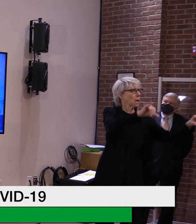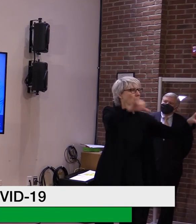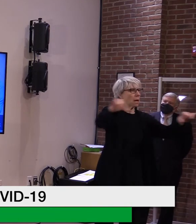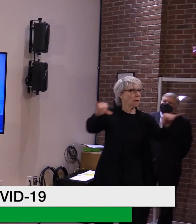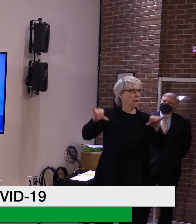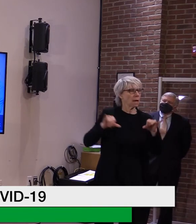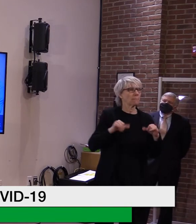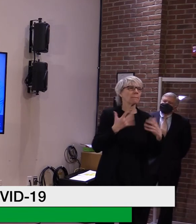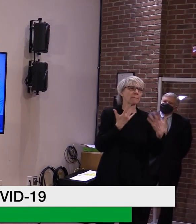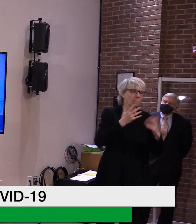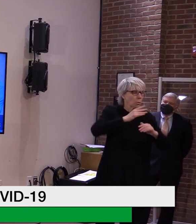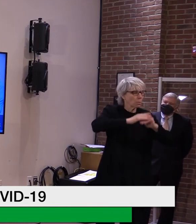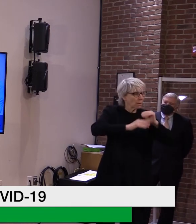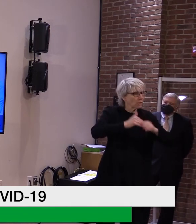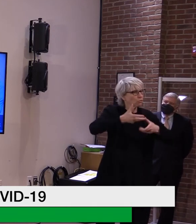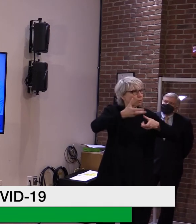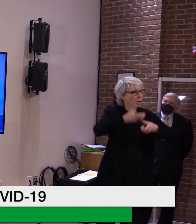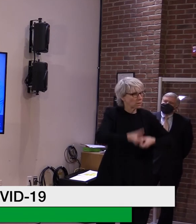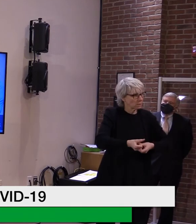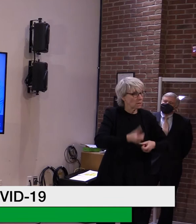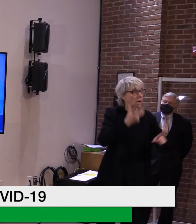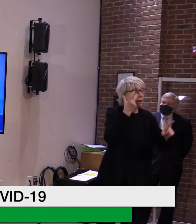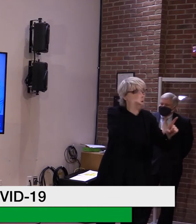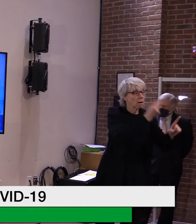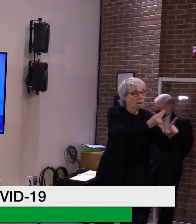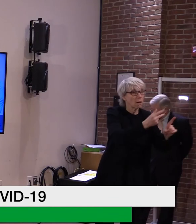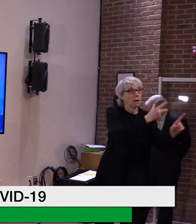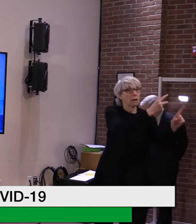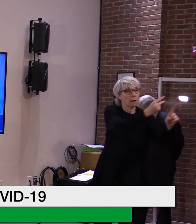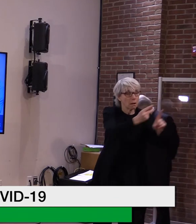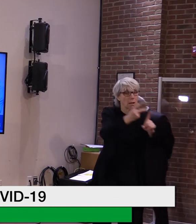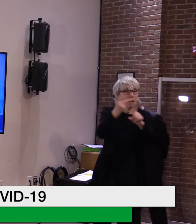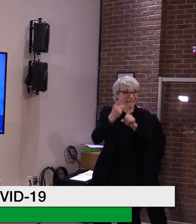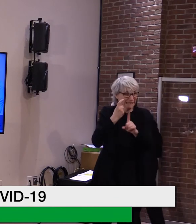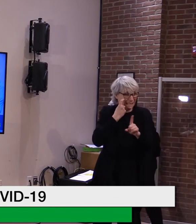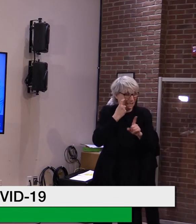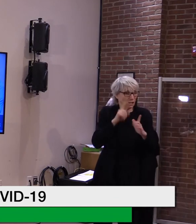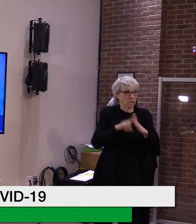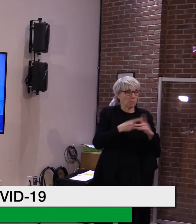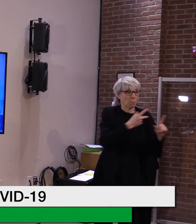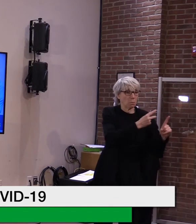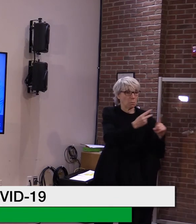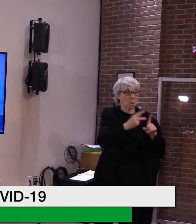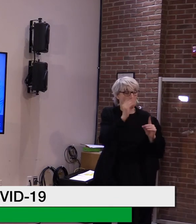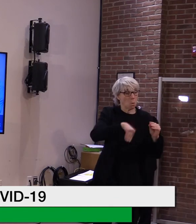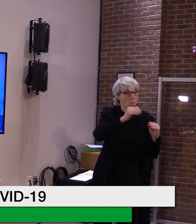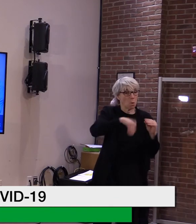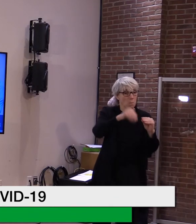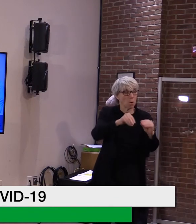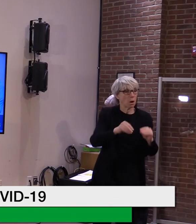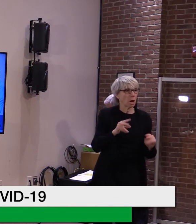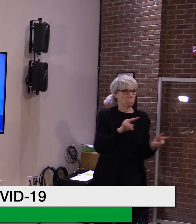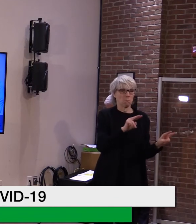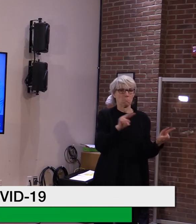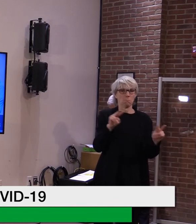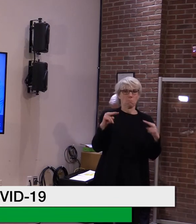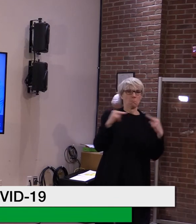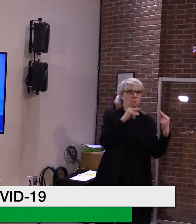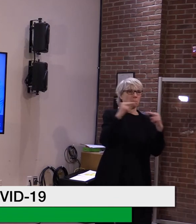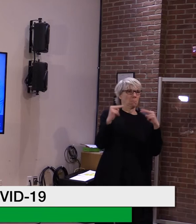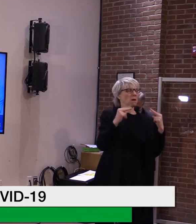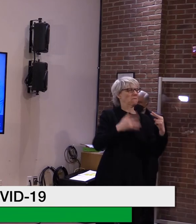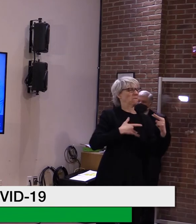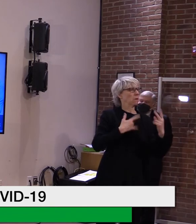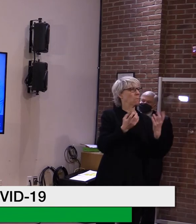So, uh, as we vaccinate more of the school staff, I think there'll be more of an inclination to going back. And I, and I would hate to